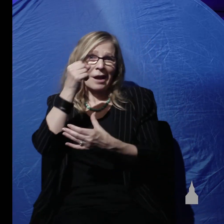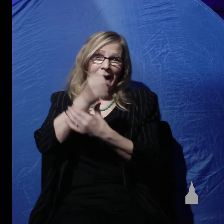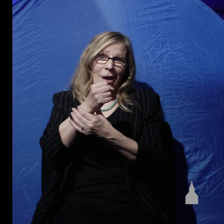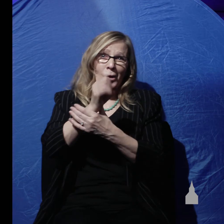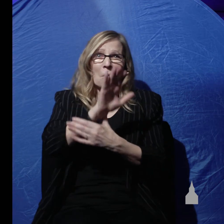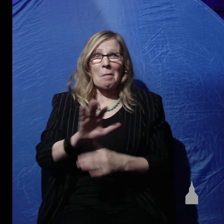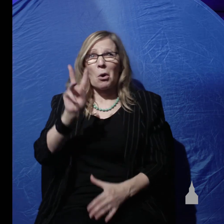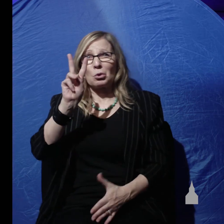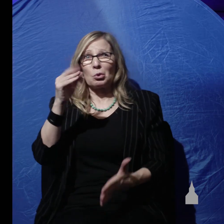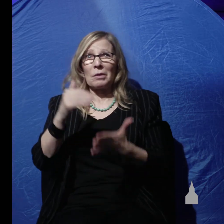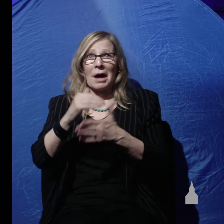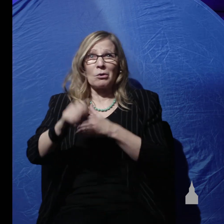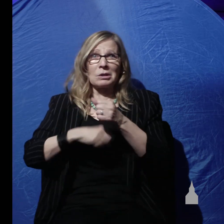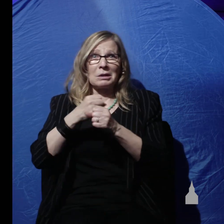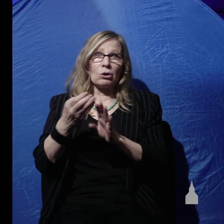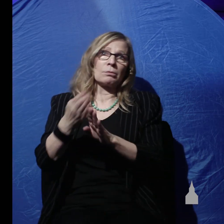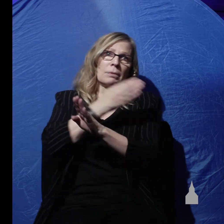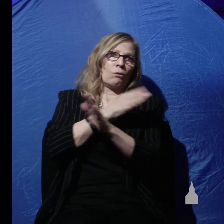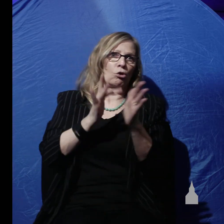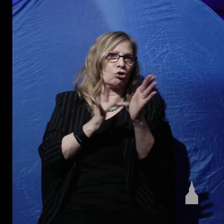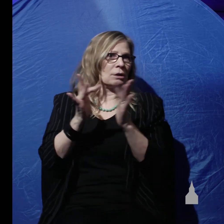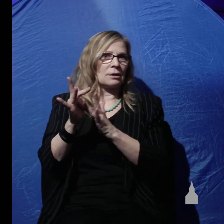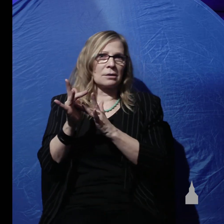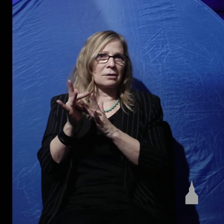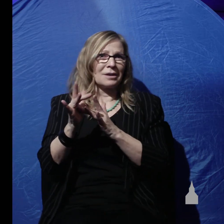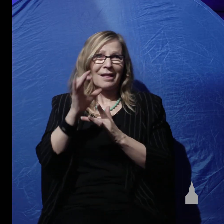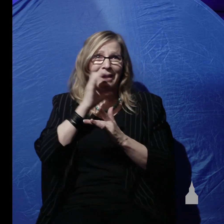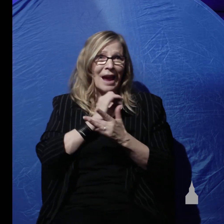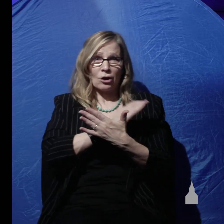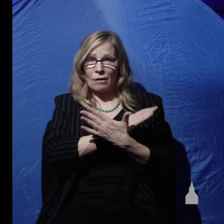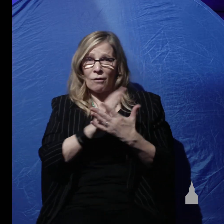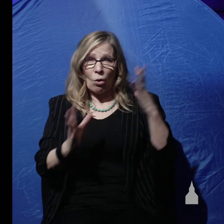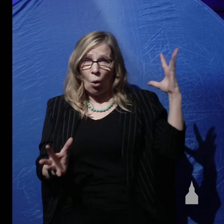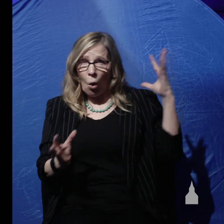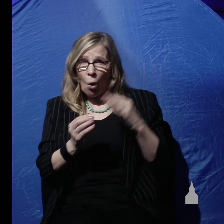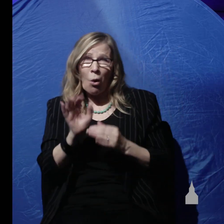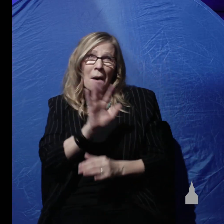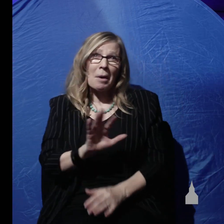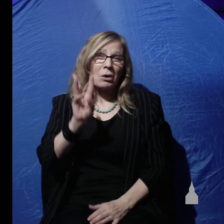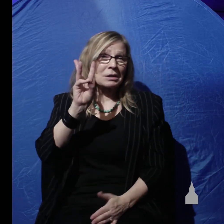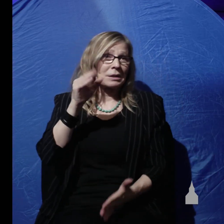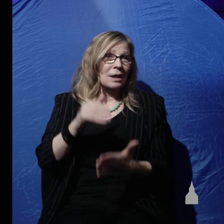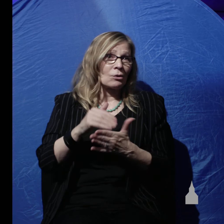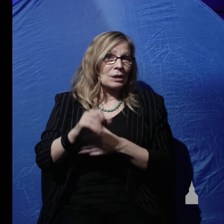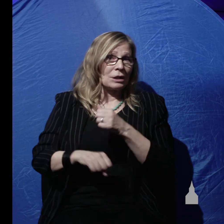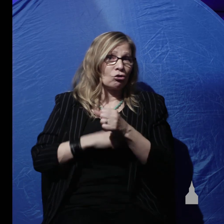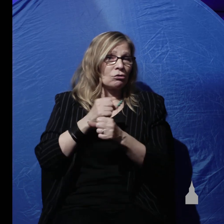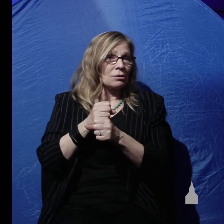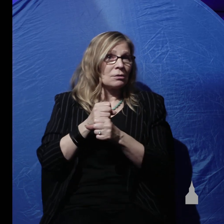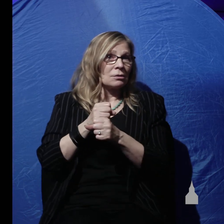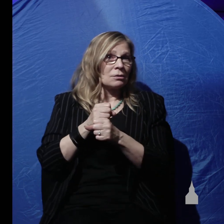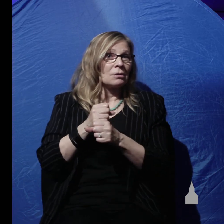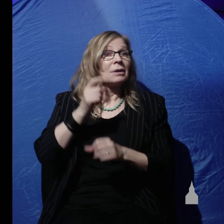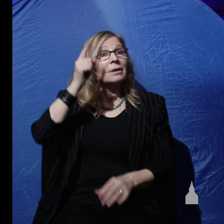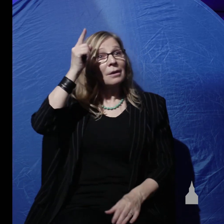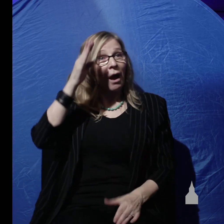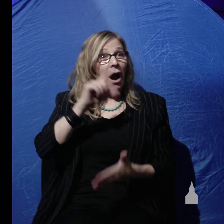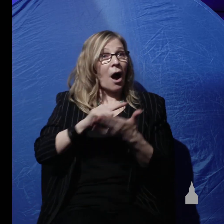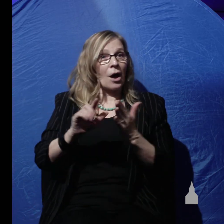,000 years before Jesus so the age of the whole creation is only about 6,000 years God's word clearly teaches